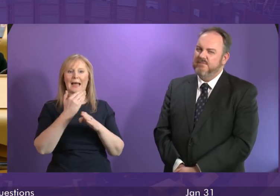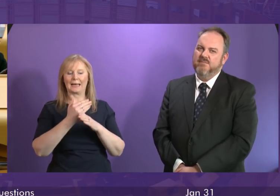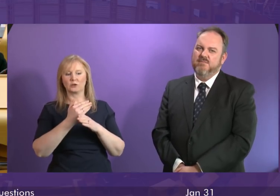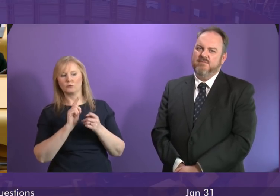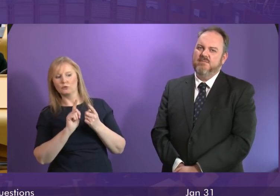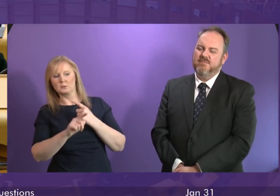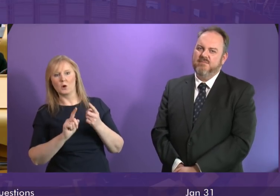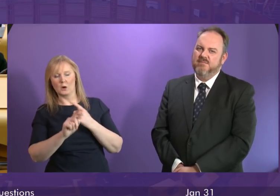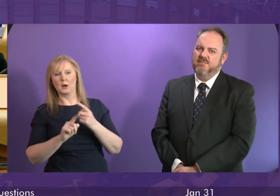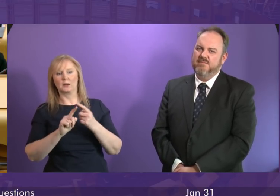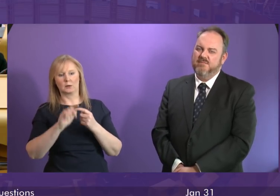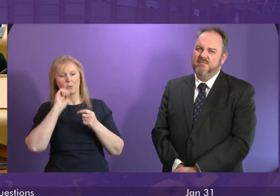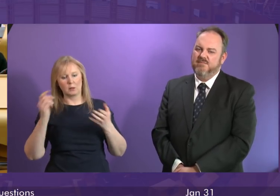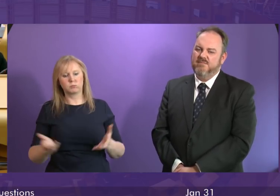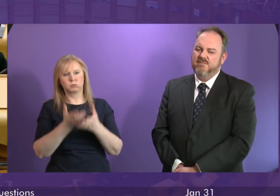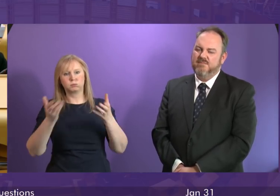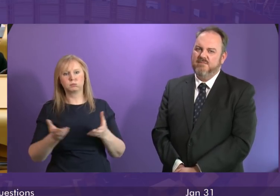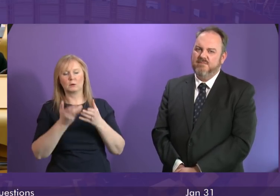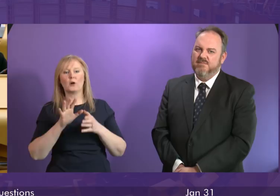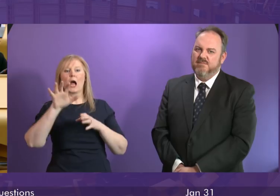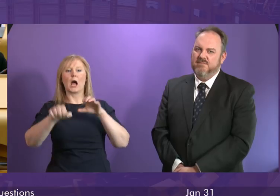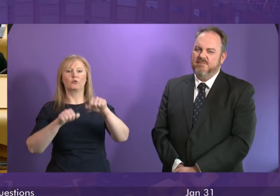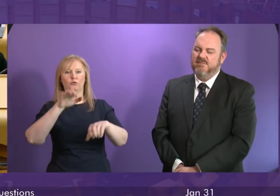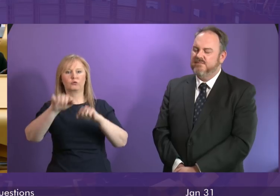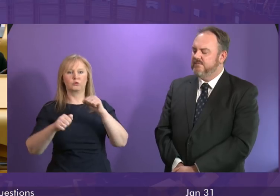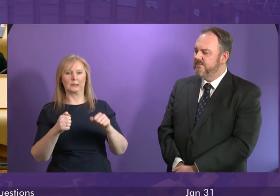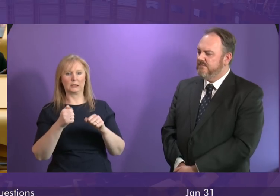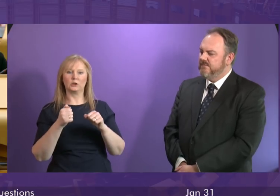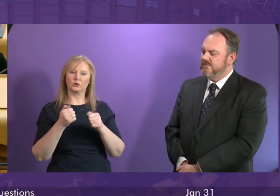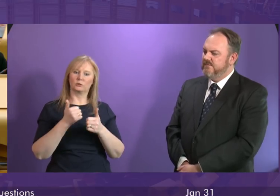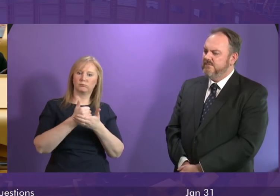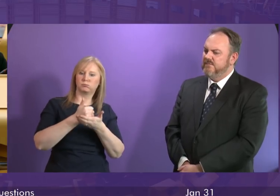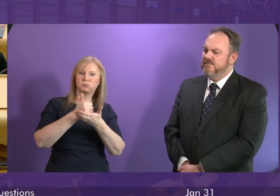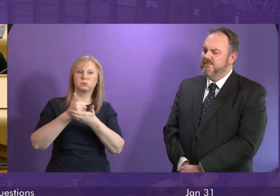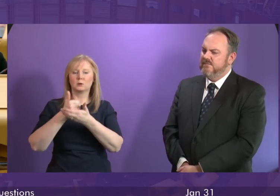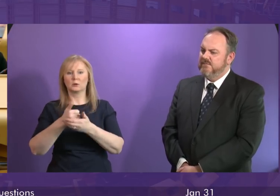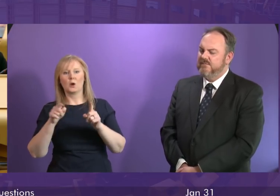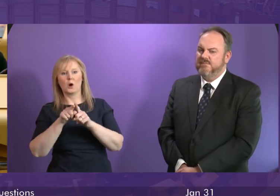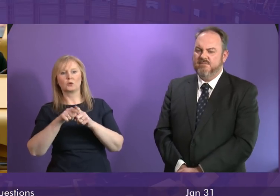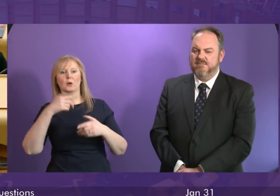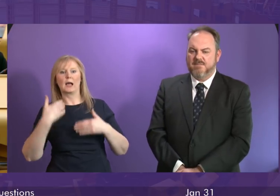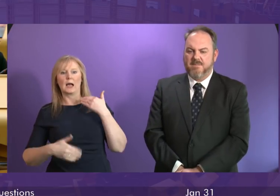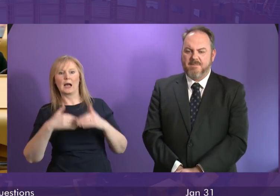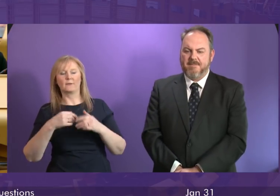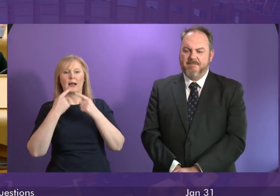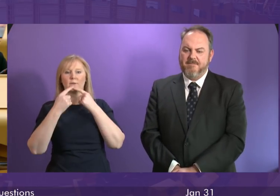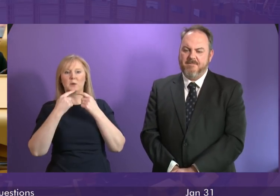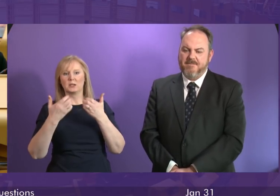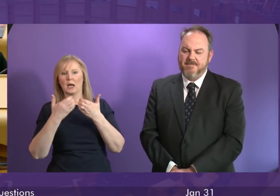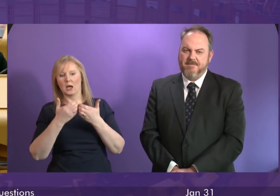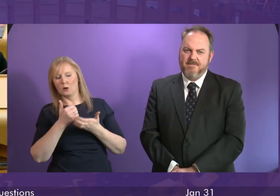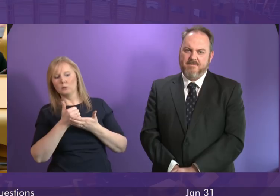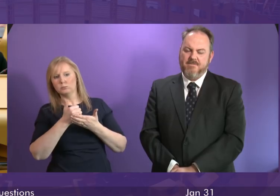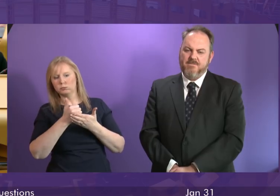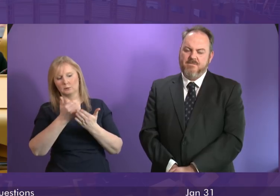they continue to promote a range of outreach activity as well as providing harm reduction information specifically on this issue of street